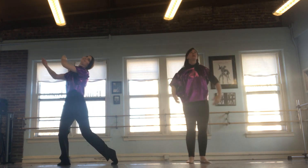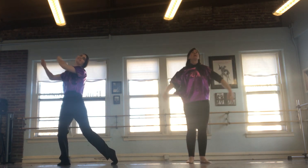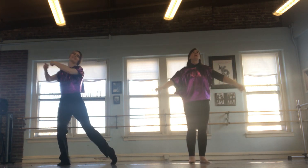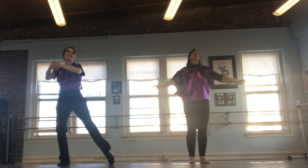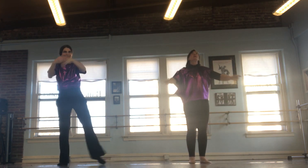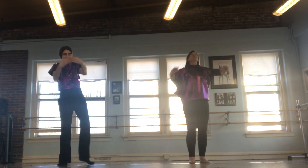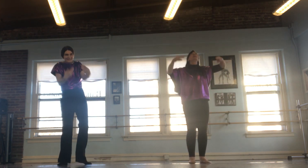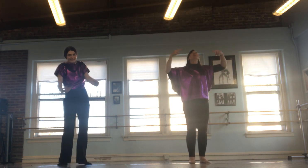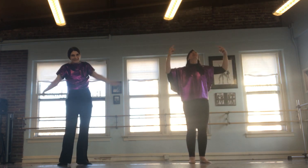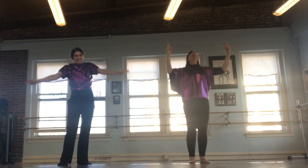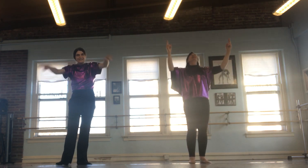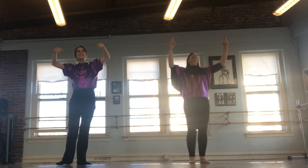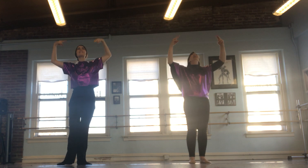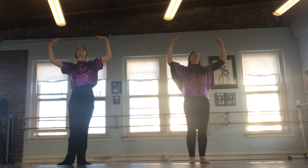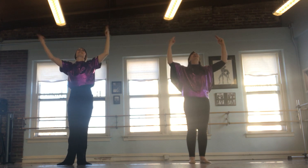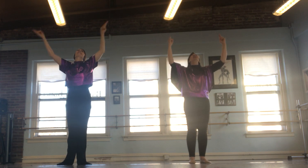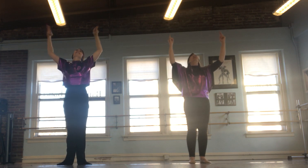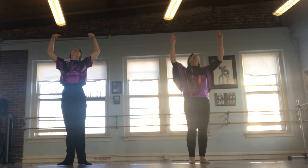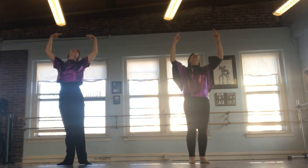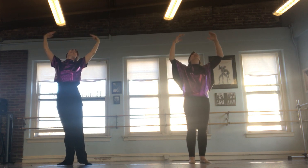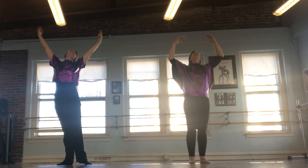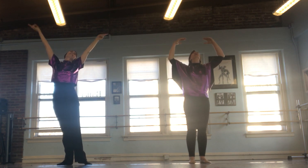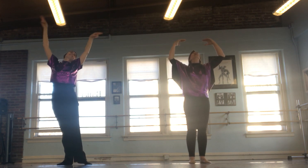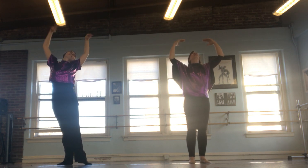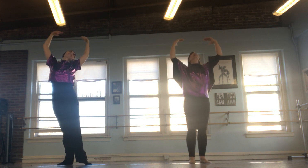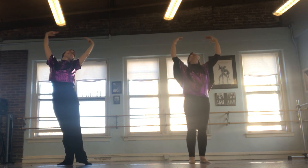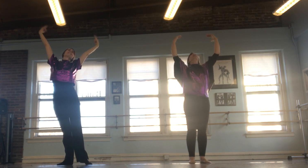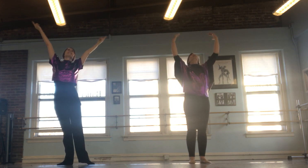on you, God.